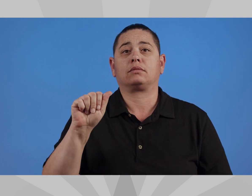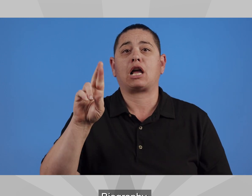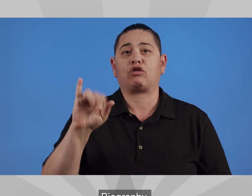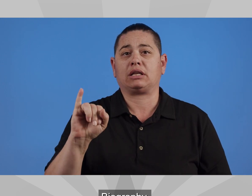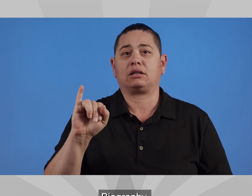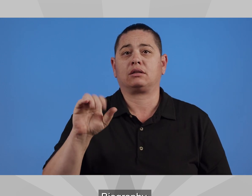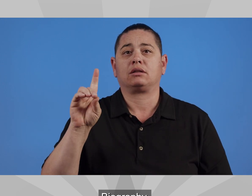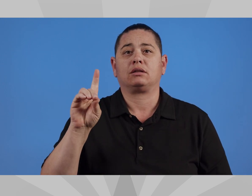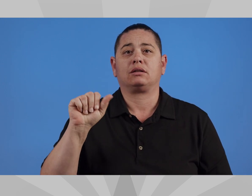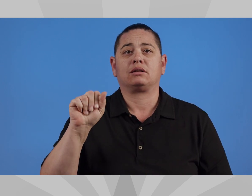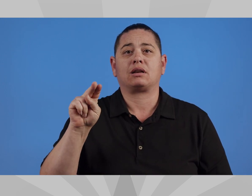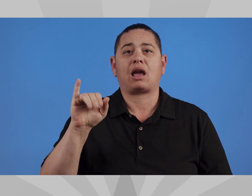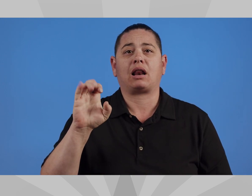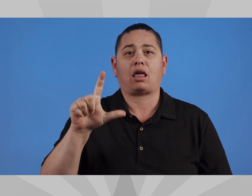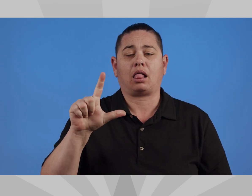Biography